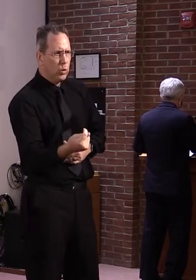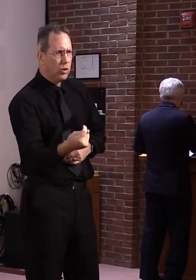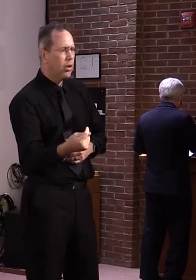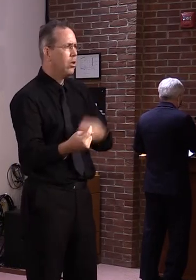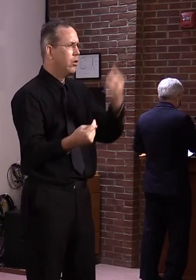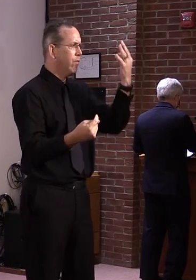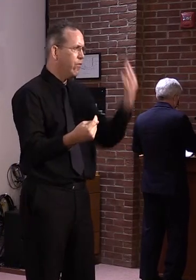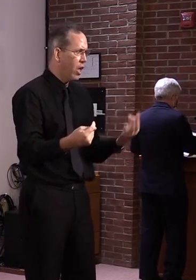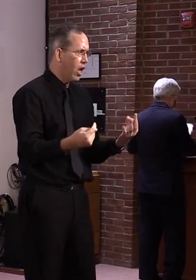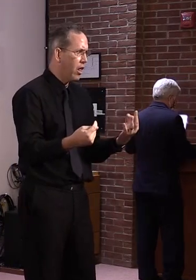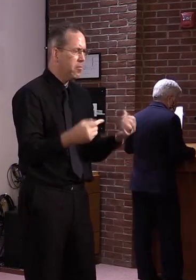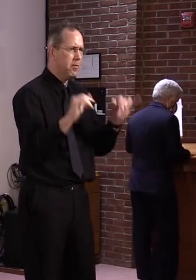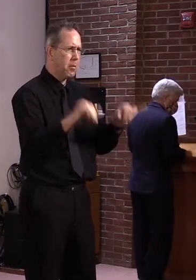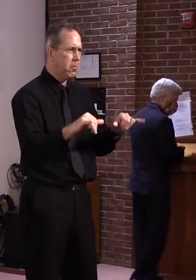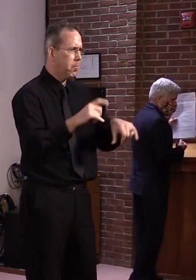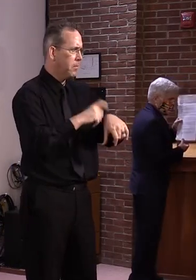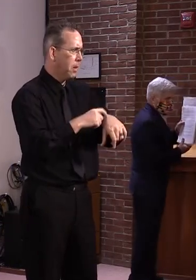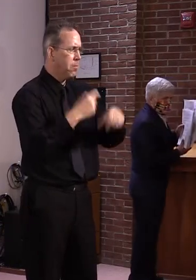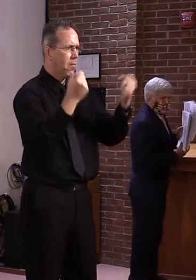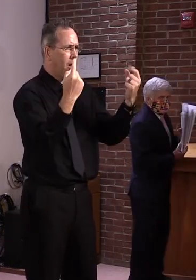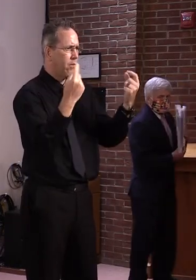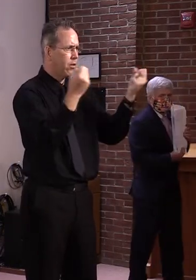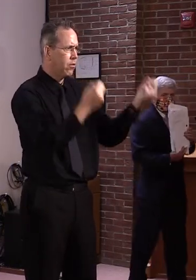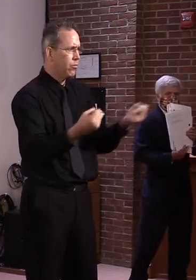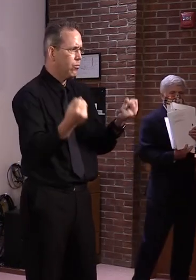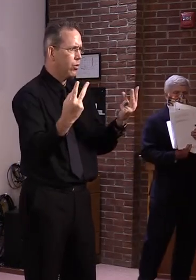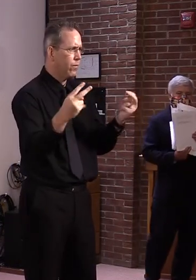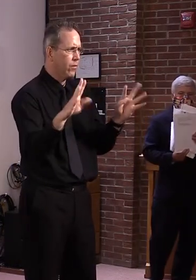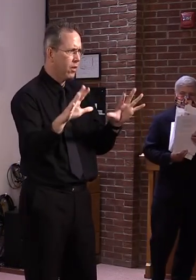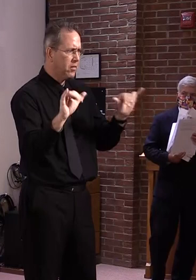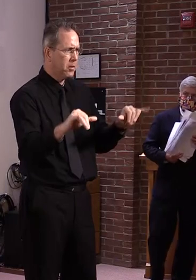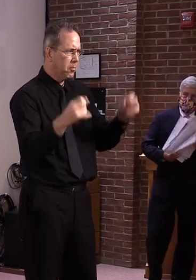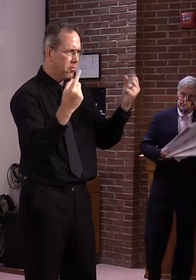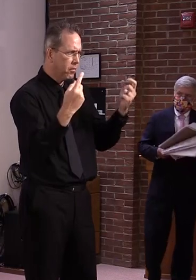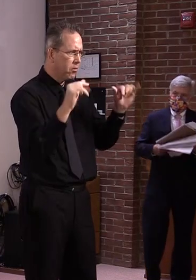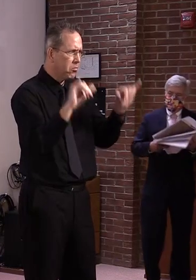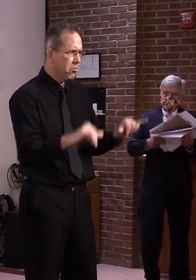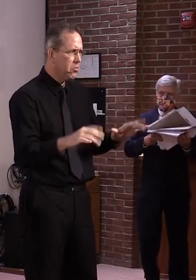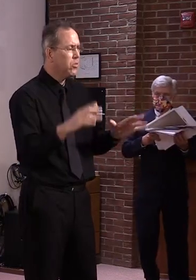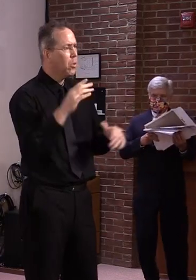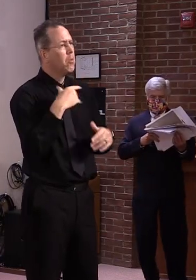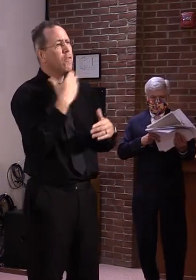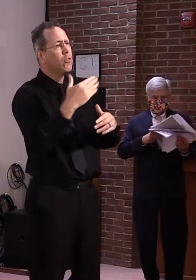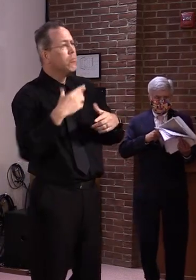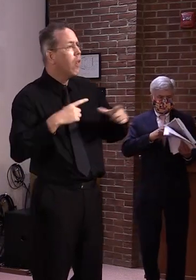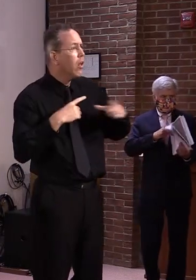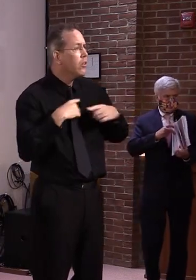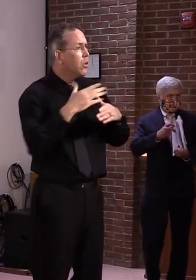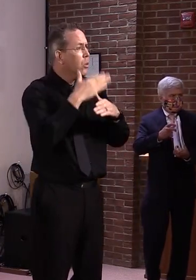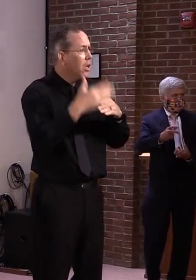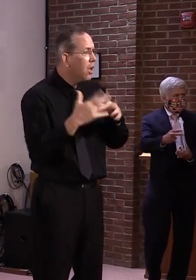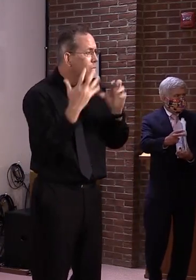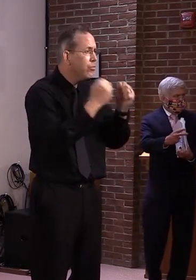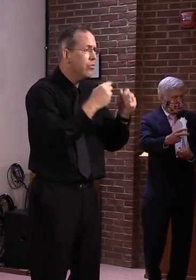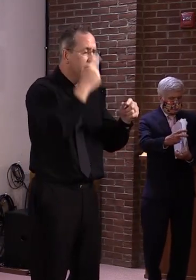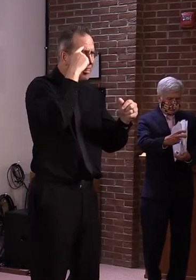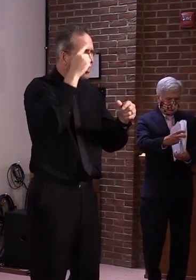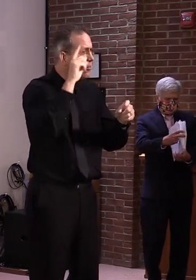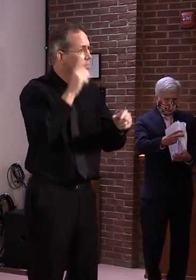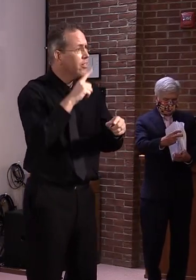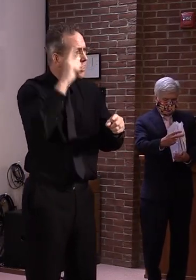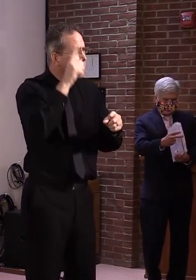with that, I hope everyone enjoys this holiday weekend. Please remember to be smart, be safe,